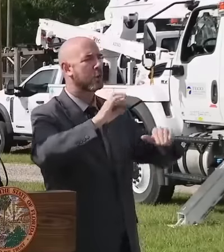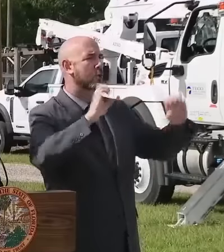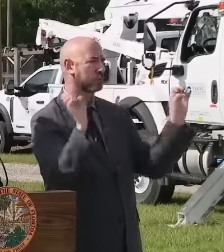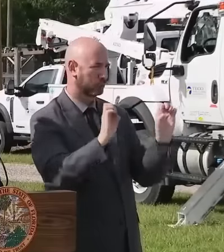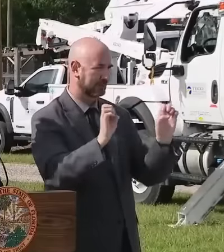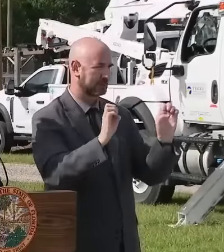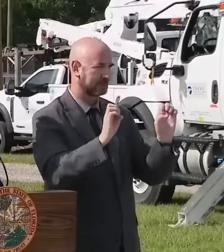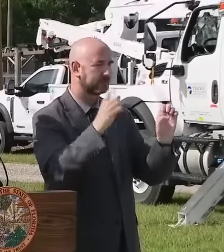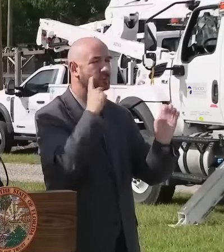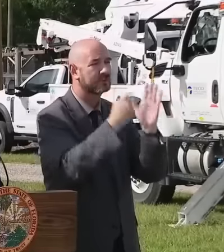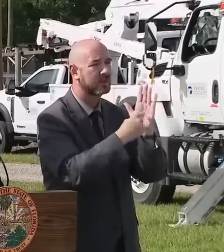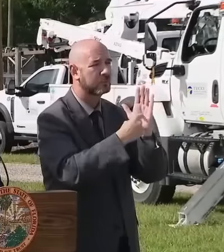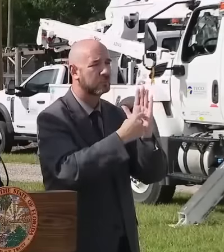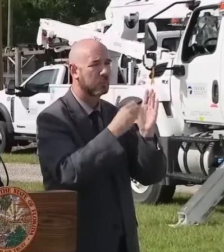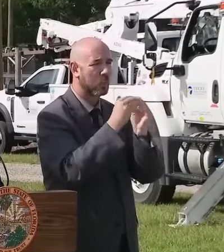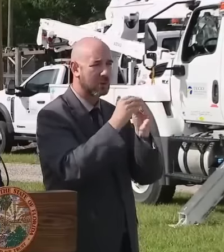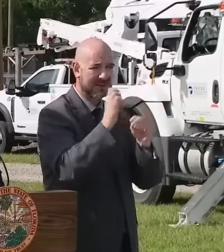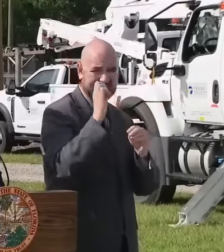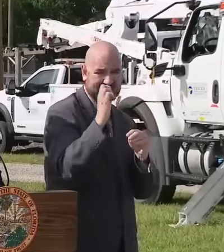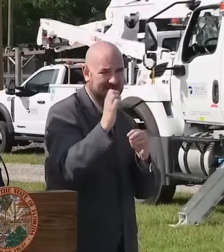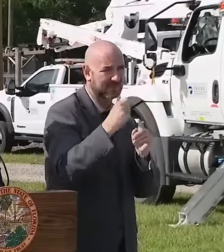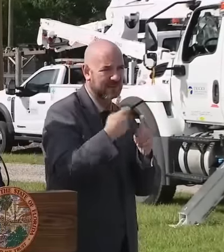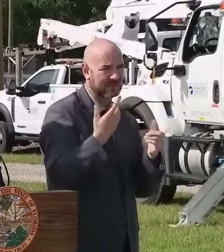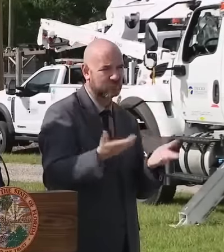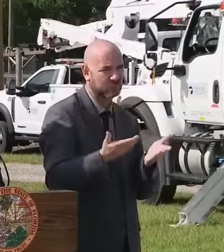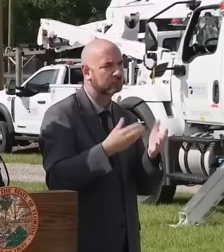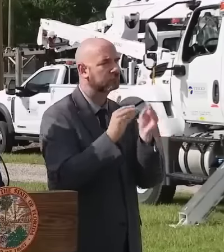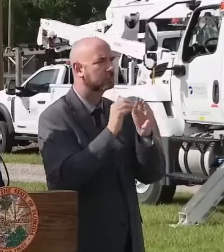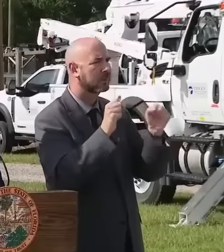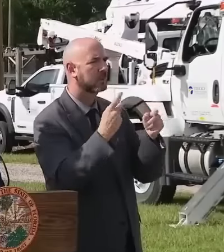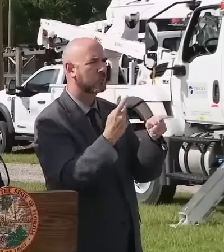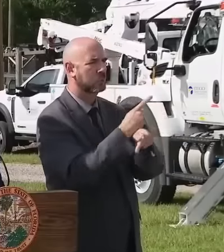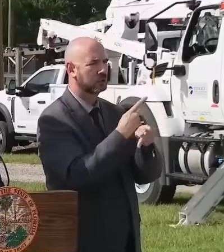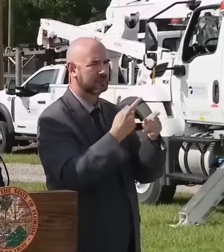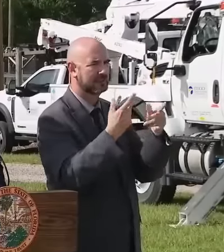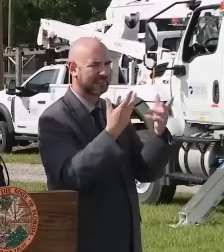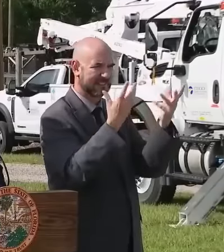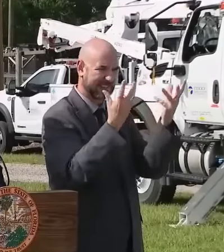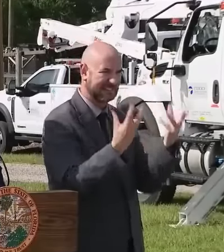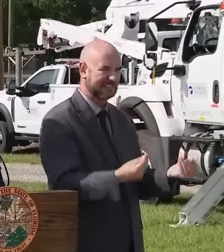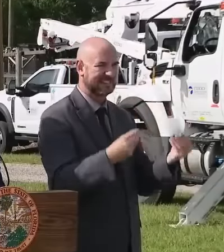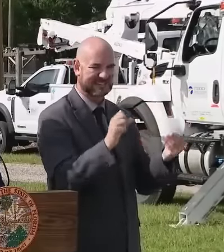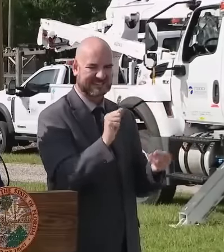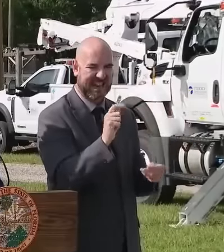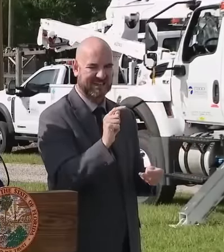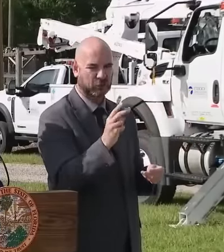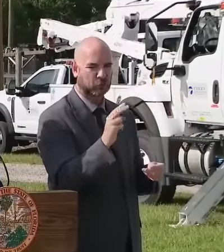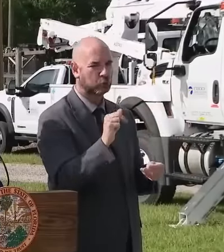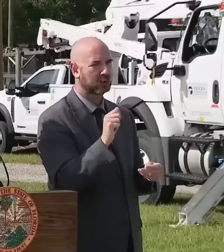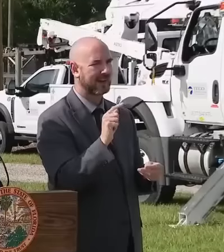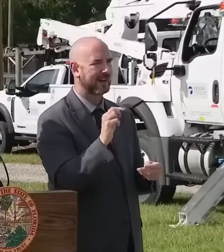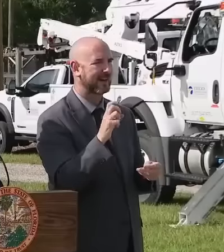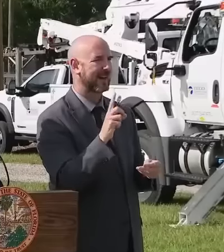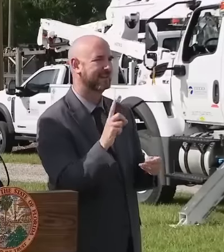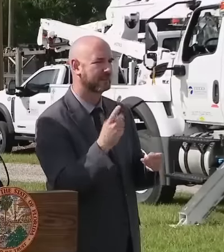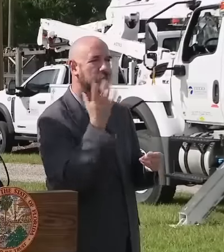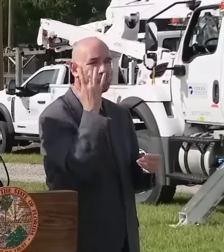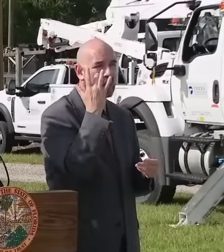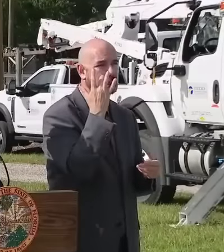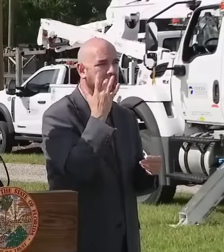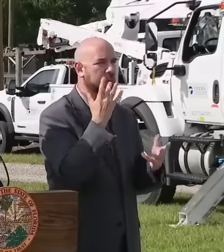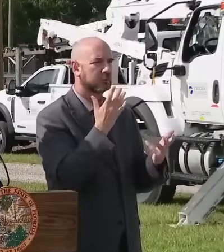potentially significant saturation because of what they've already had. And so there's definitely pockets of the state that are very saturated.